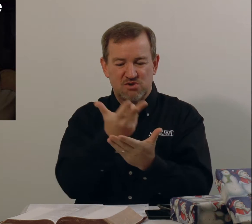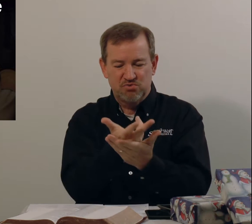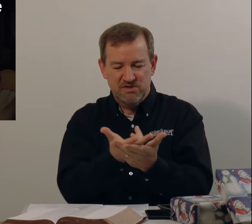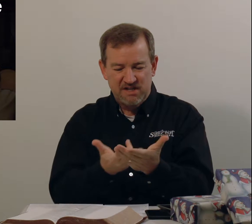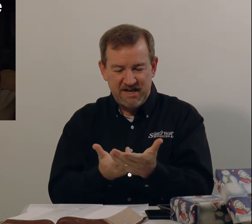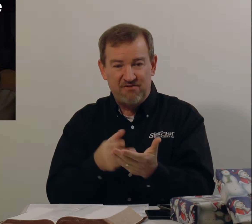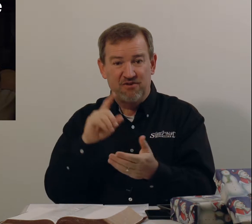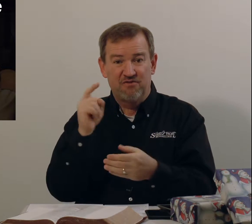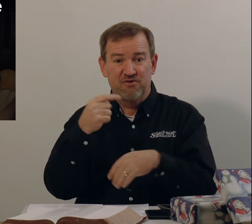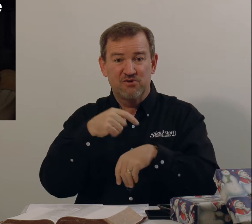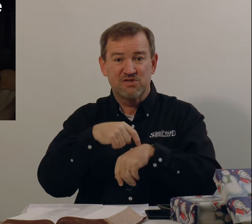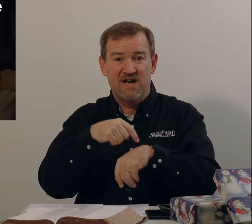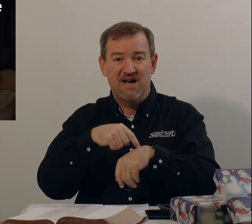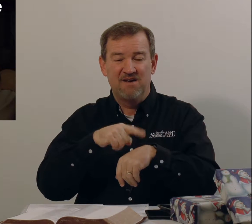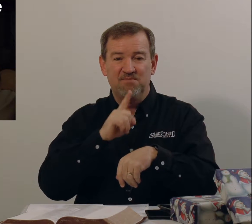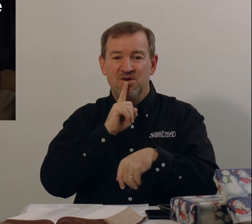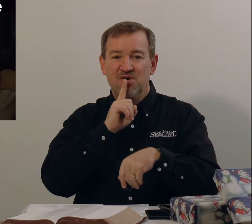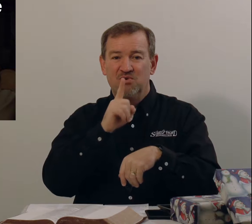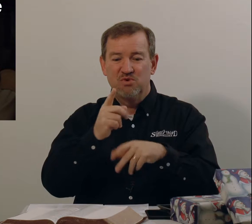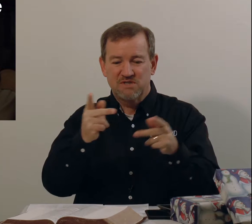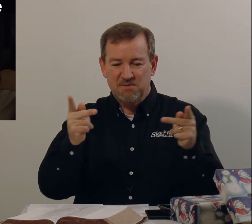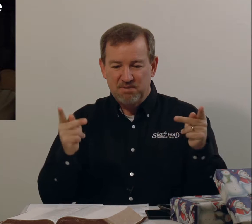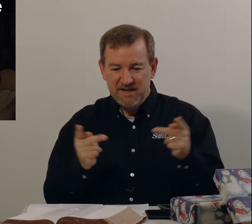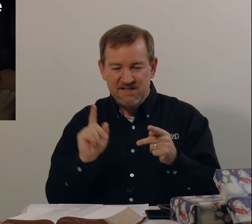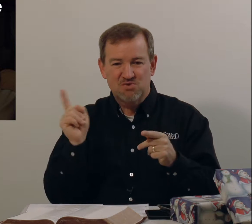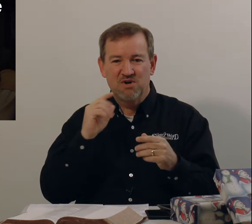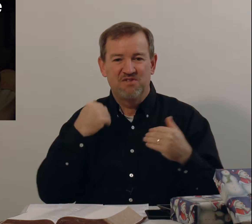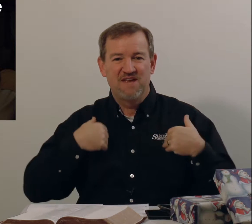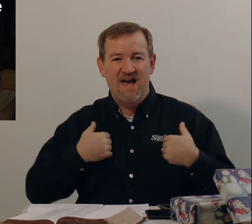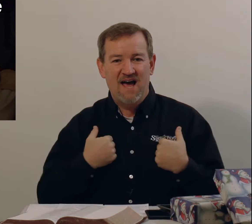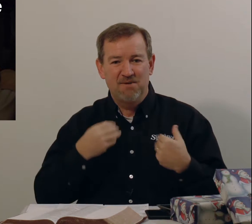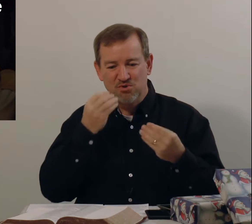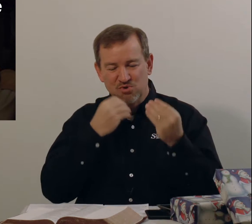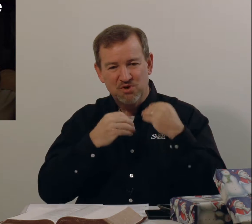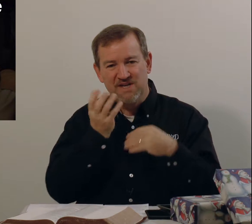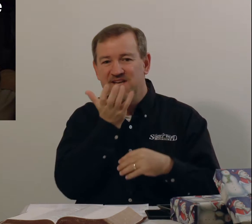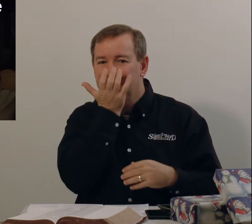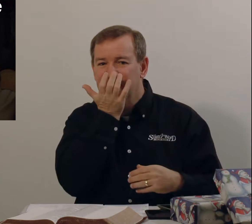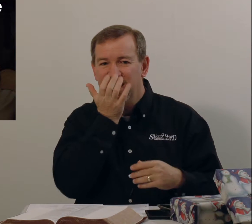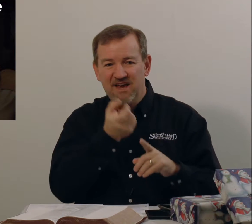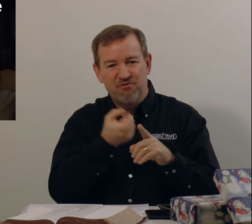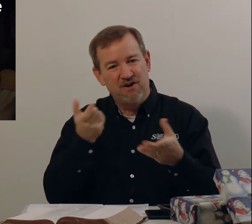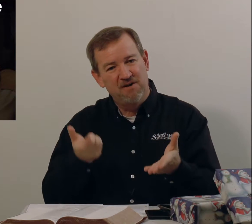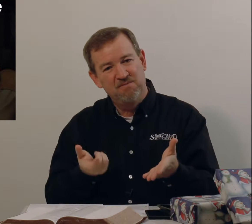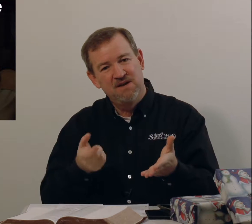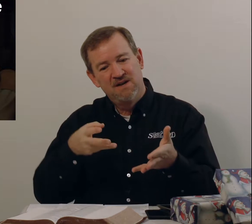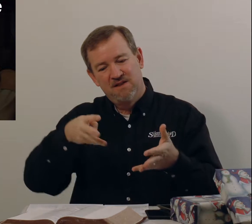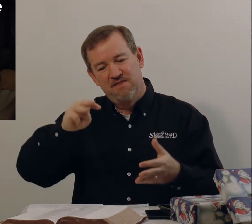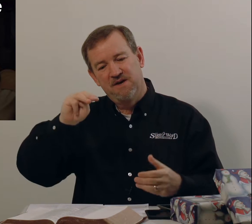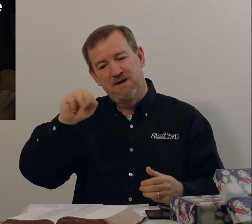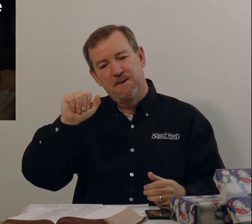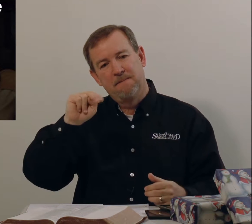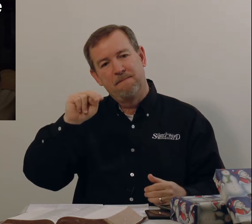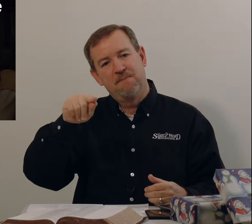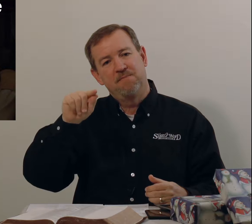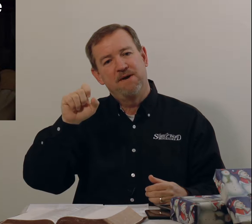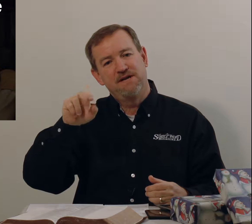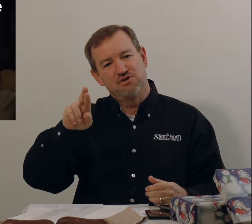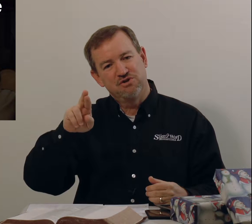was laid for the first time, was a place where the animals would eat the hay from. The manger,